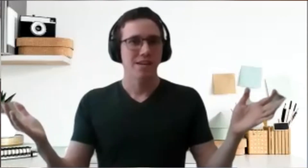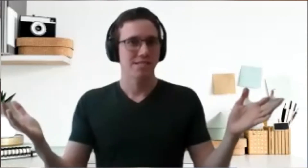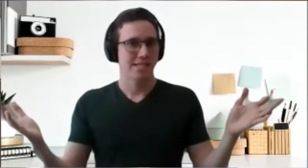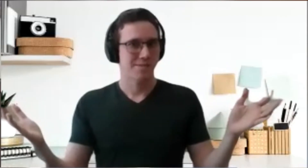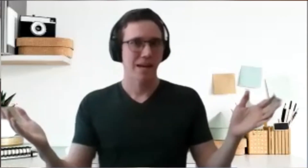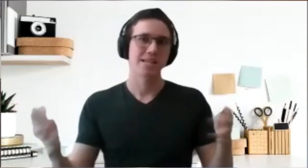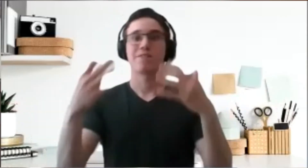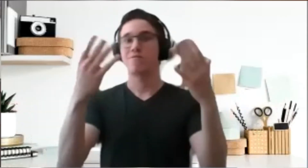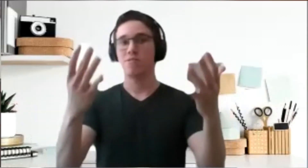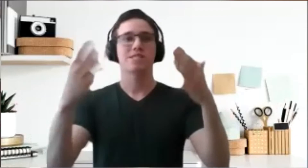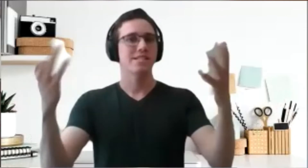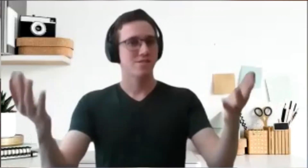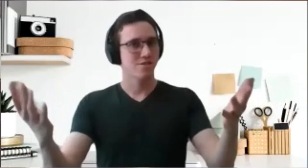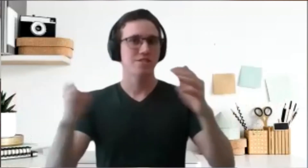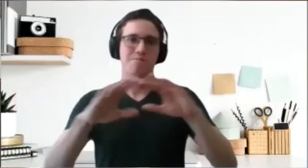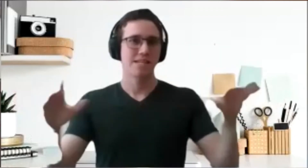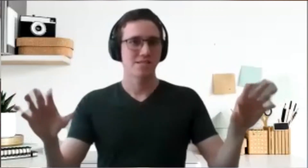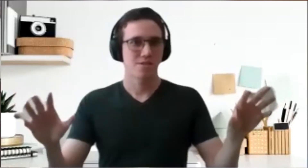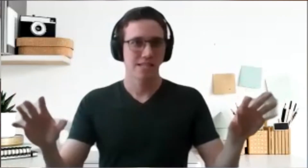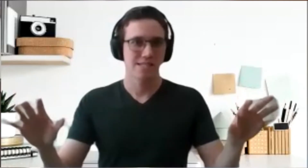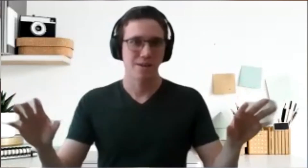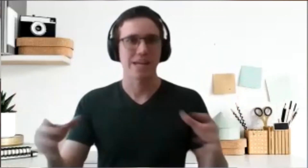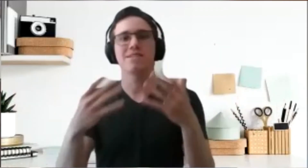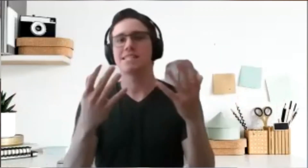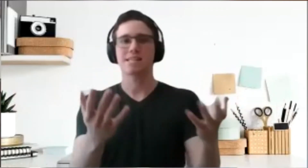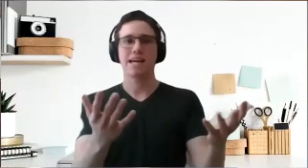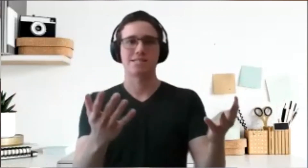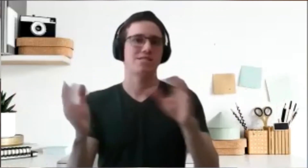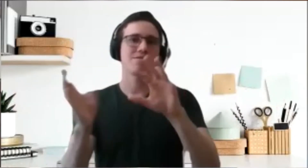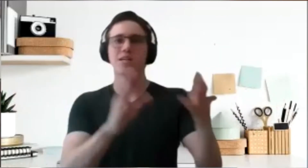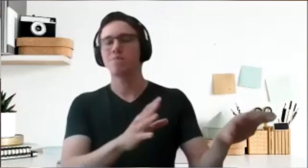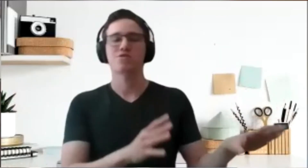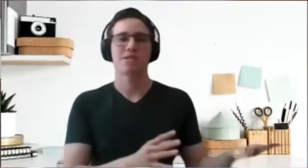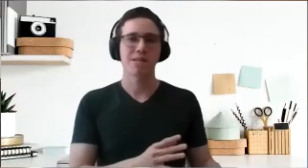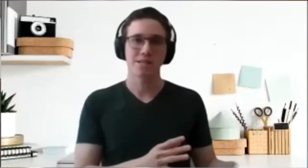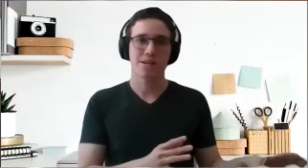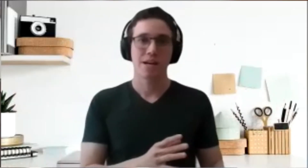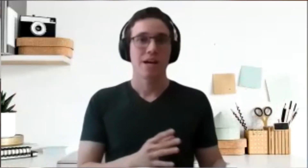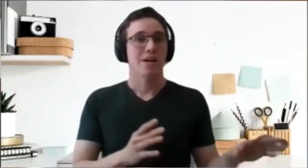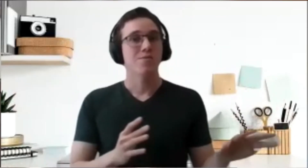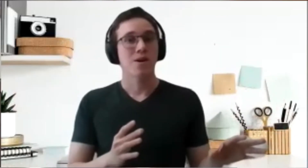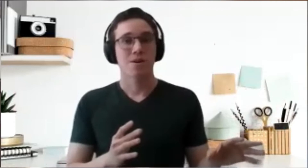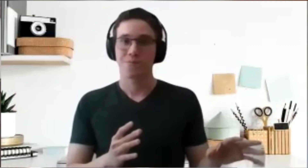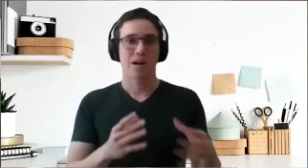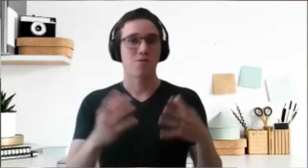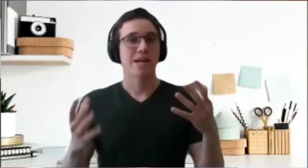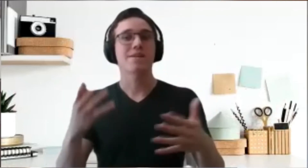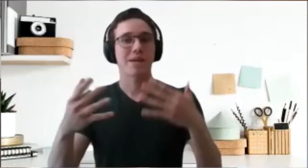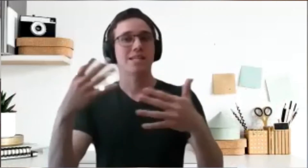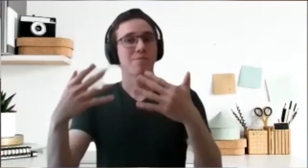else is expected. If you volunteer it's good but that's not necessary. Even as I guess just by coming to the meeting you are already making the